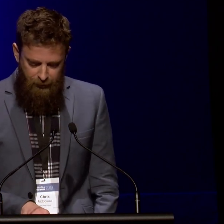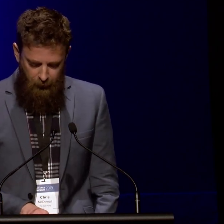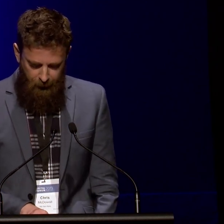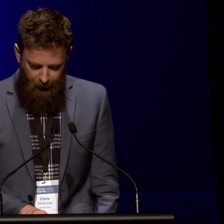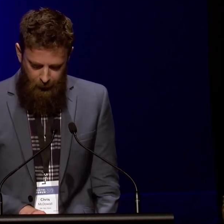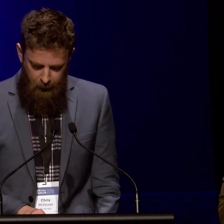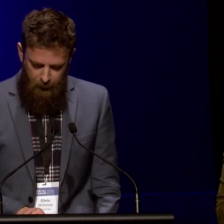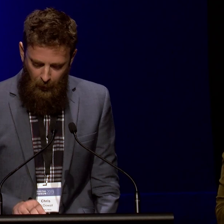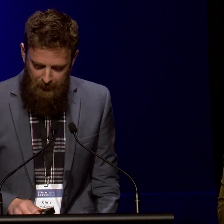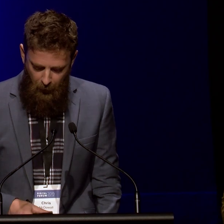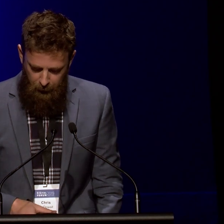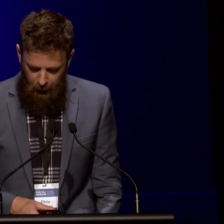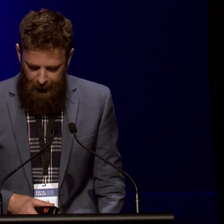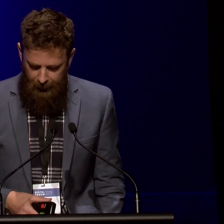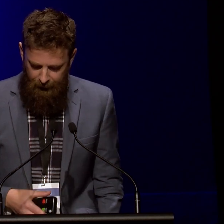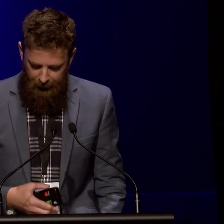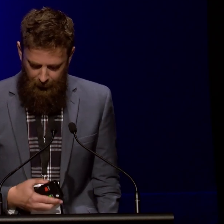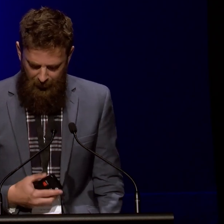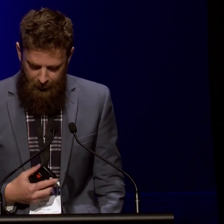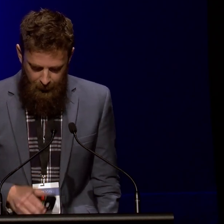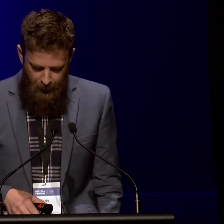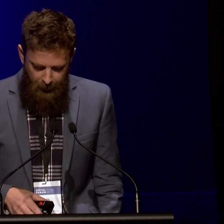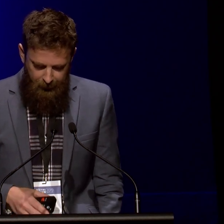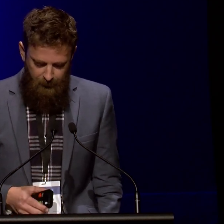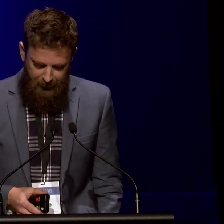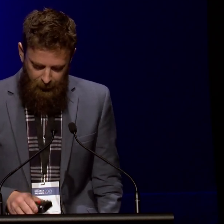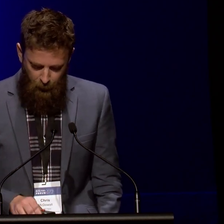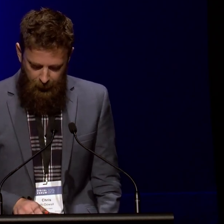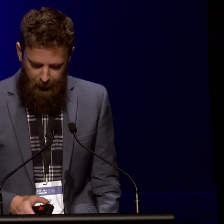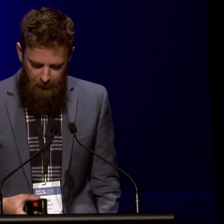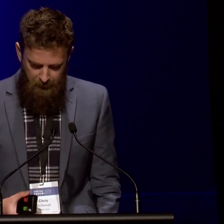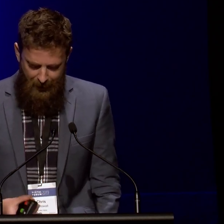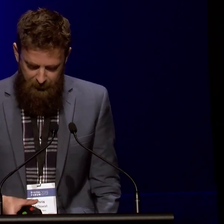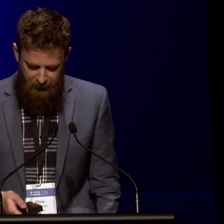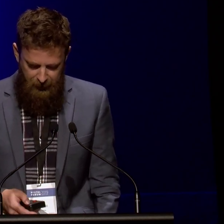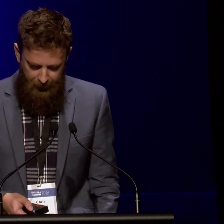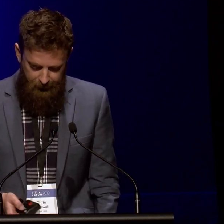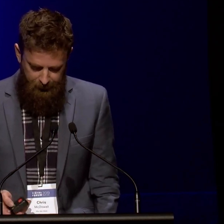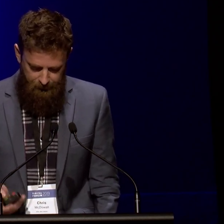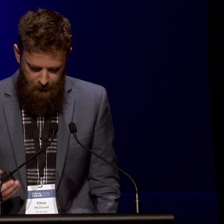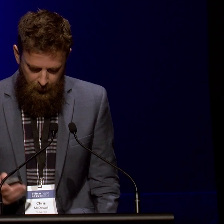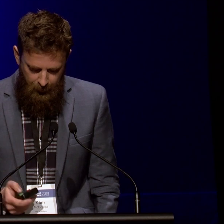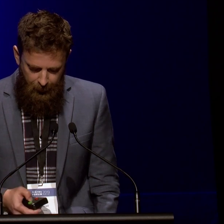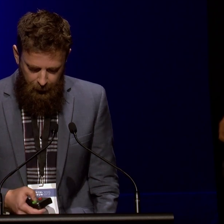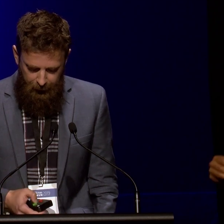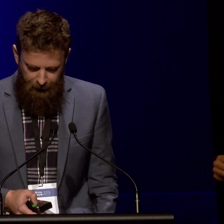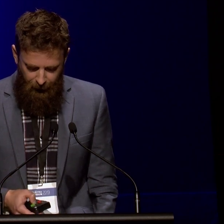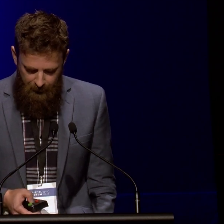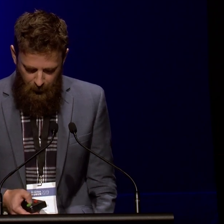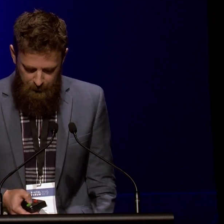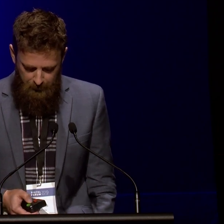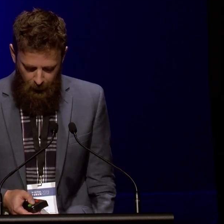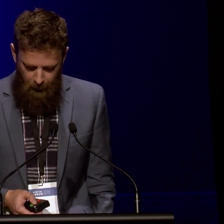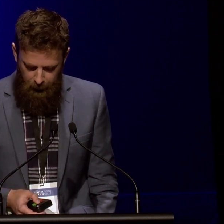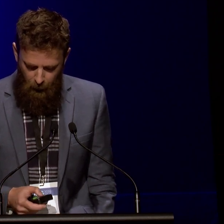Vermeer's geographer, who was probably modelled on Anthony von Leerwick, is depicted working amid maps and charts, including a